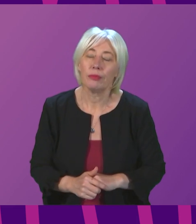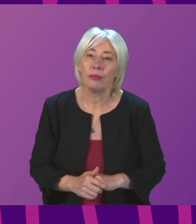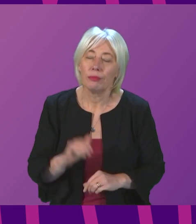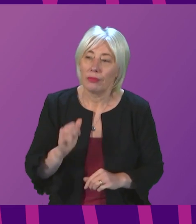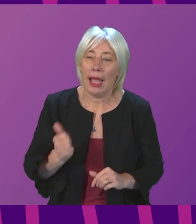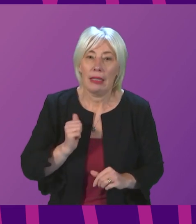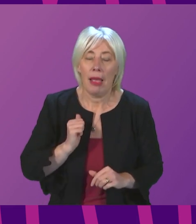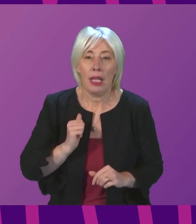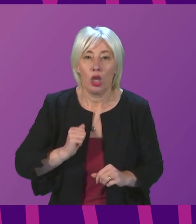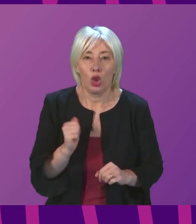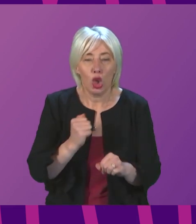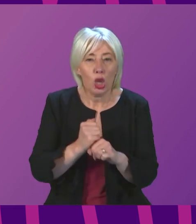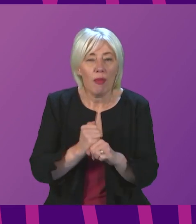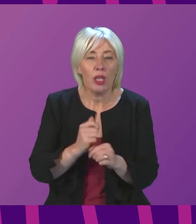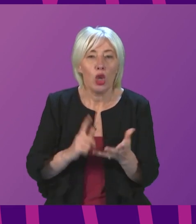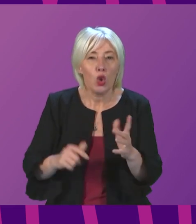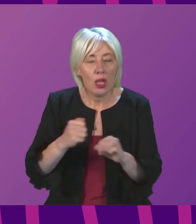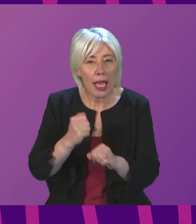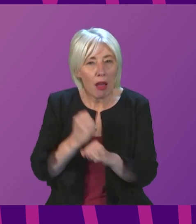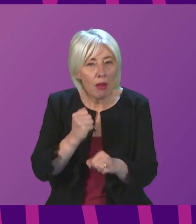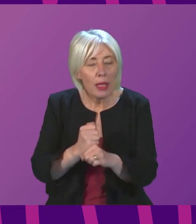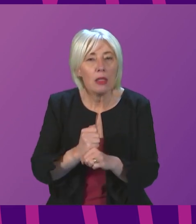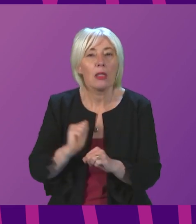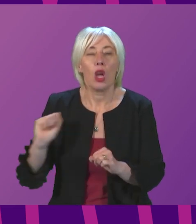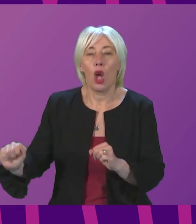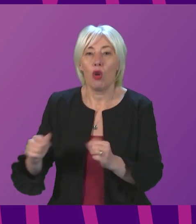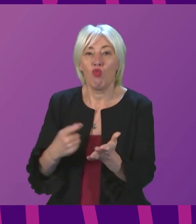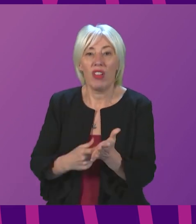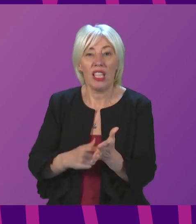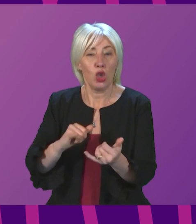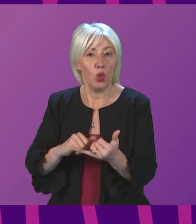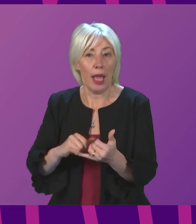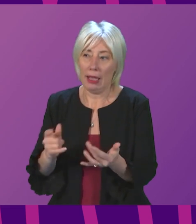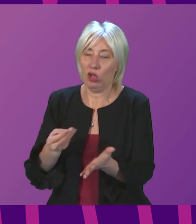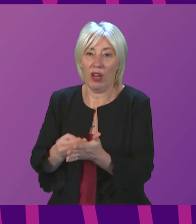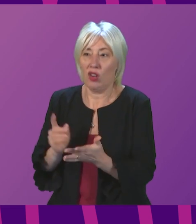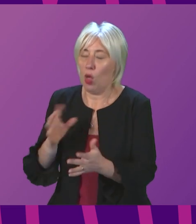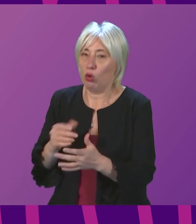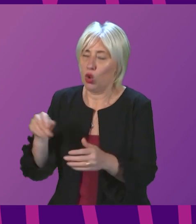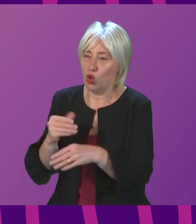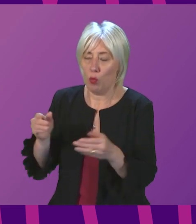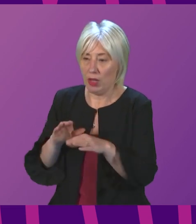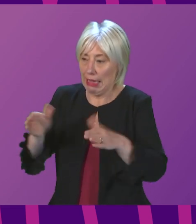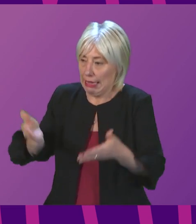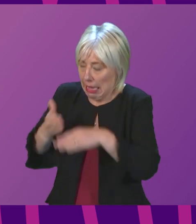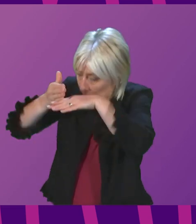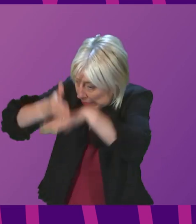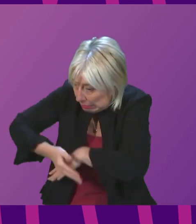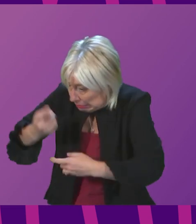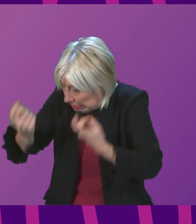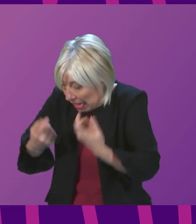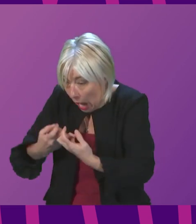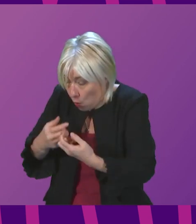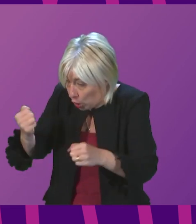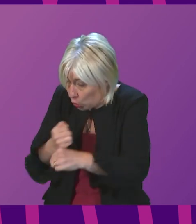the Scottish Government and the UK Government – that includes Rishi Sunak and the Treasury – to be at their desk doing everything they can to work together to support businesses across the country.